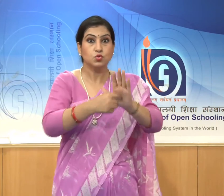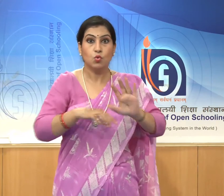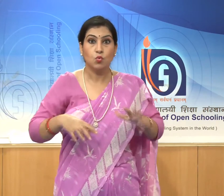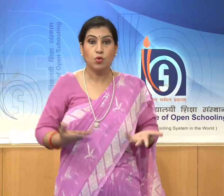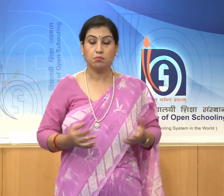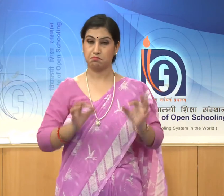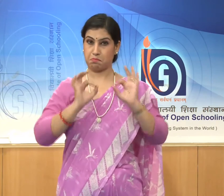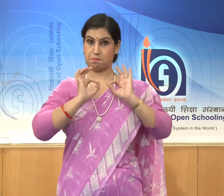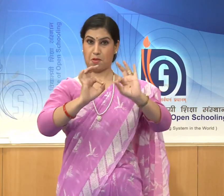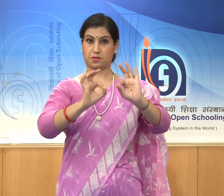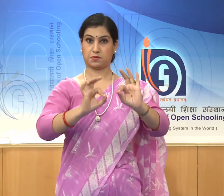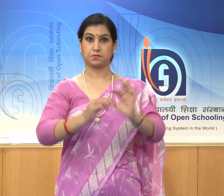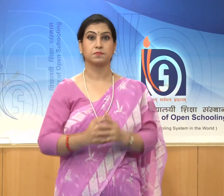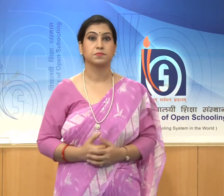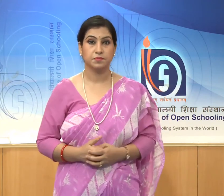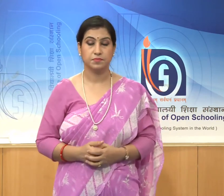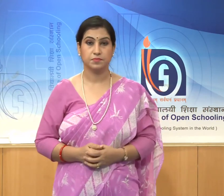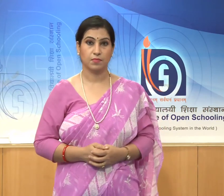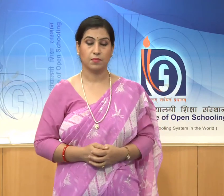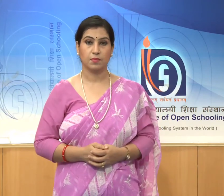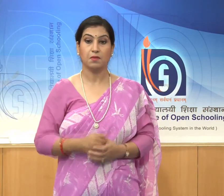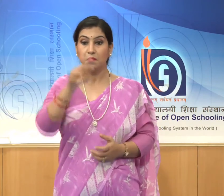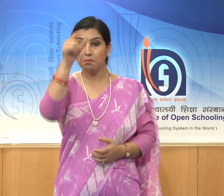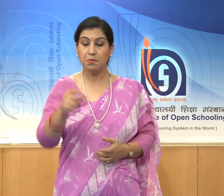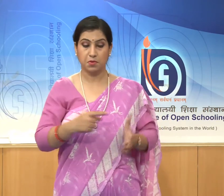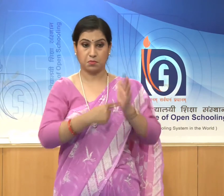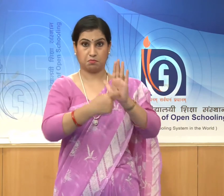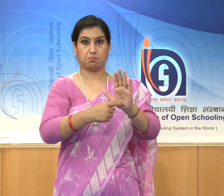of the artist.